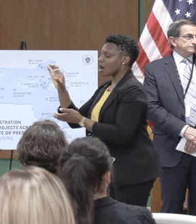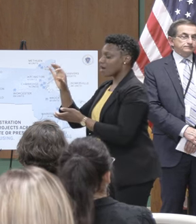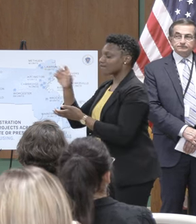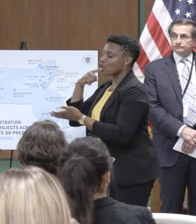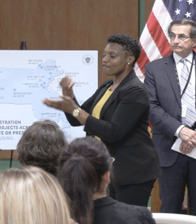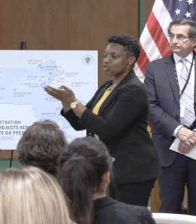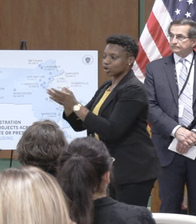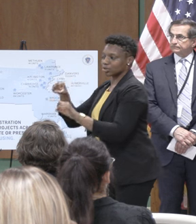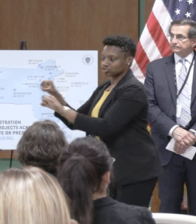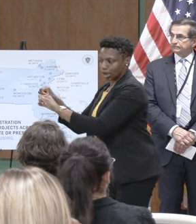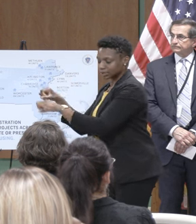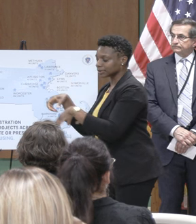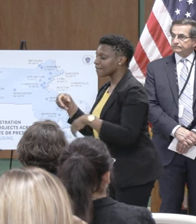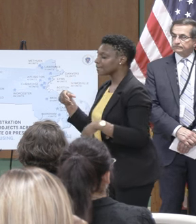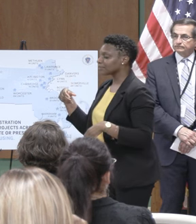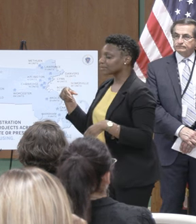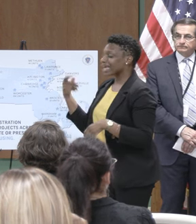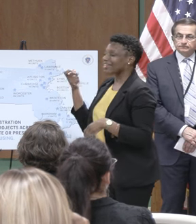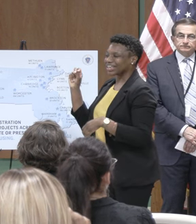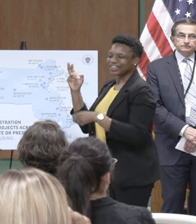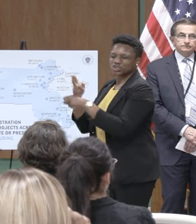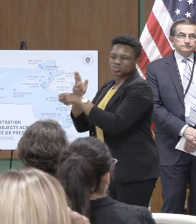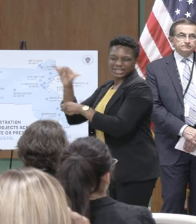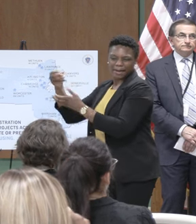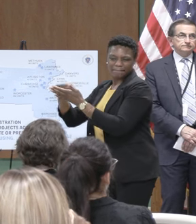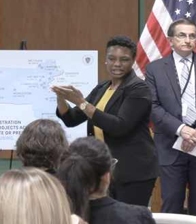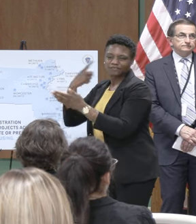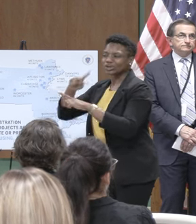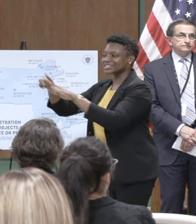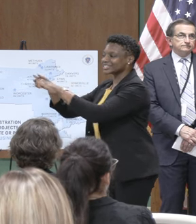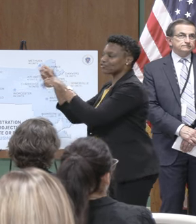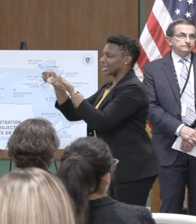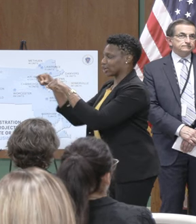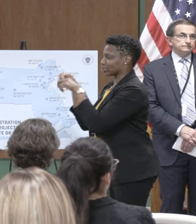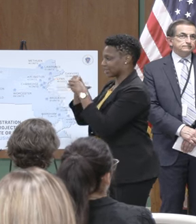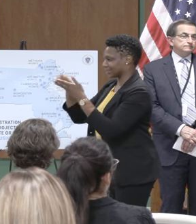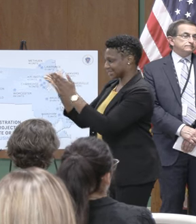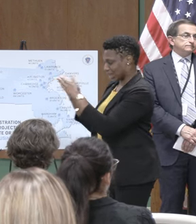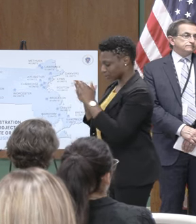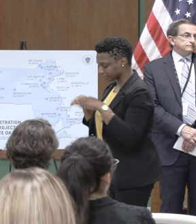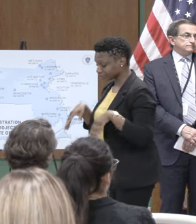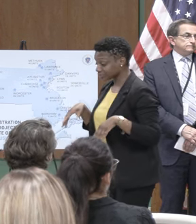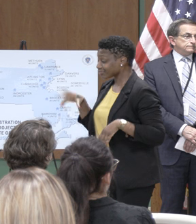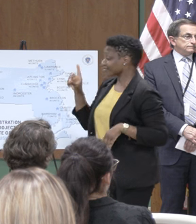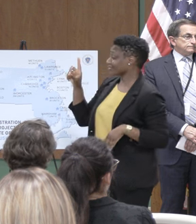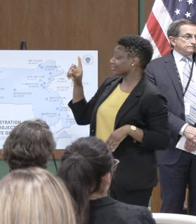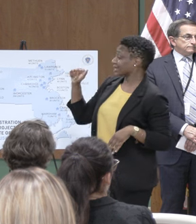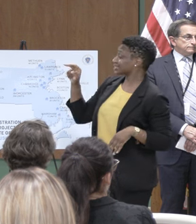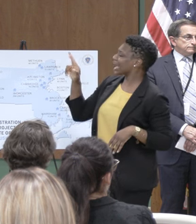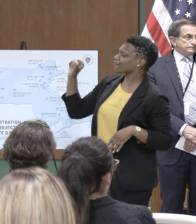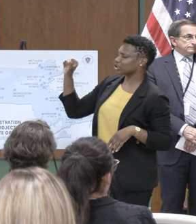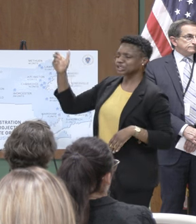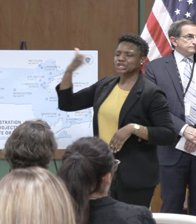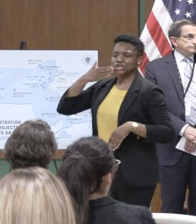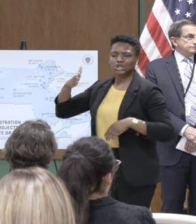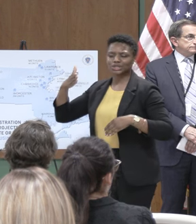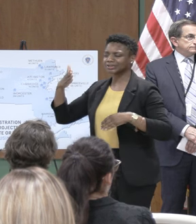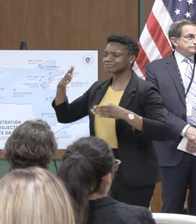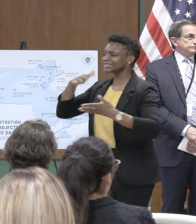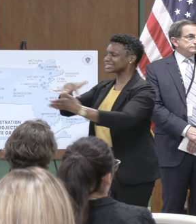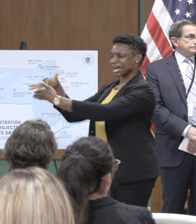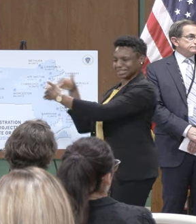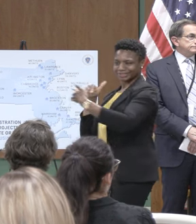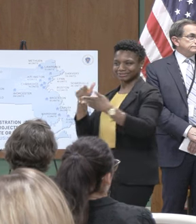funds which can then be used to leverage additional affordable housing units in our town I think in many ways Danvers is a good case study of the uphill battle